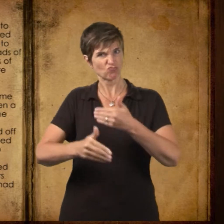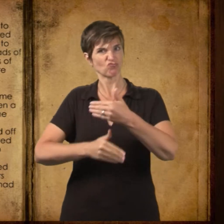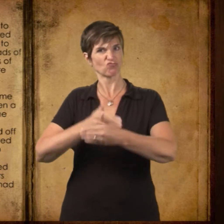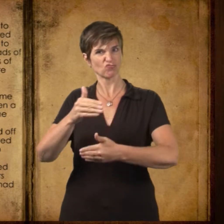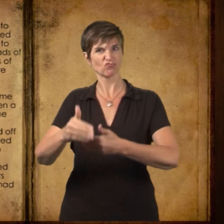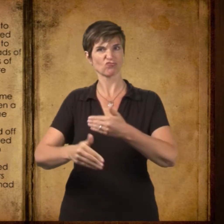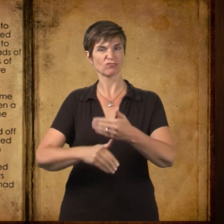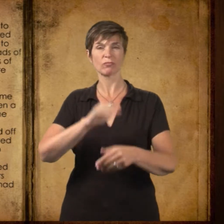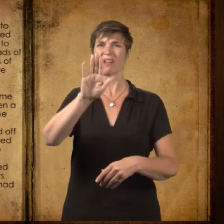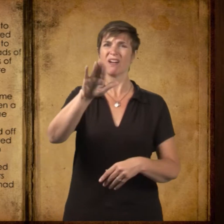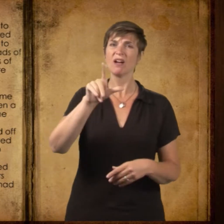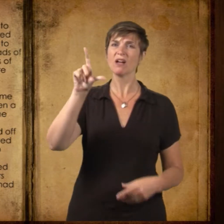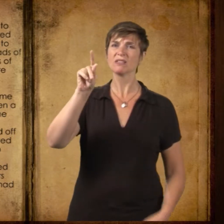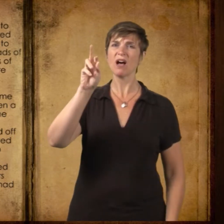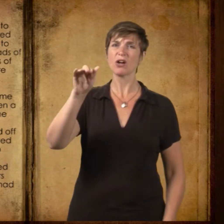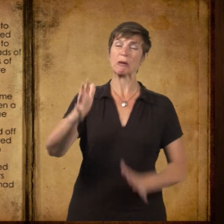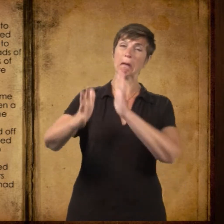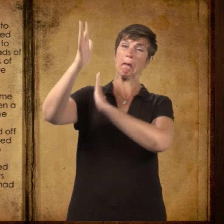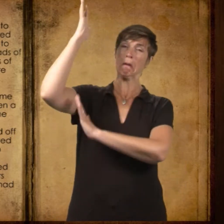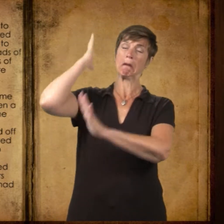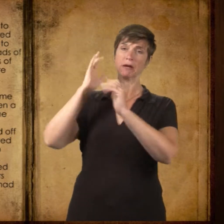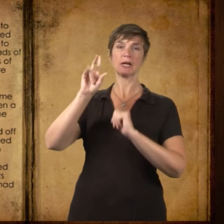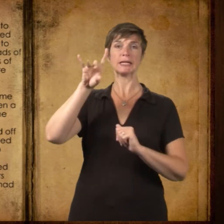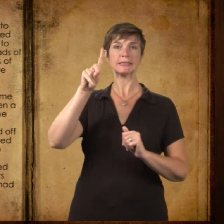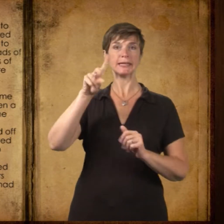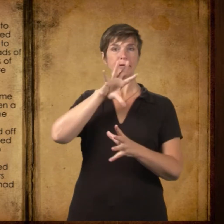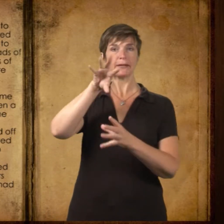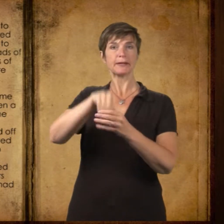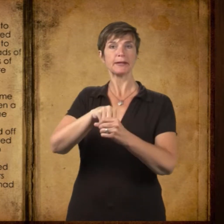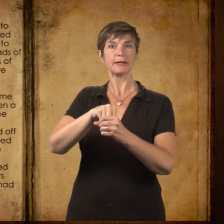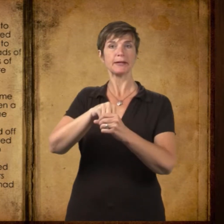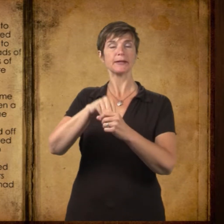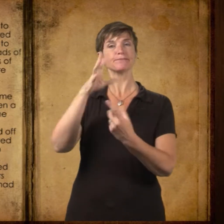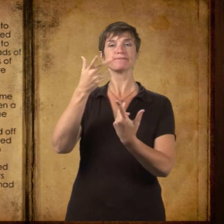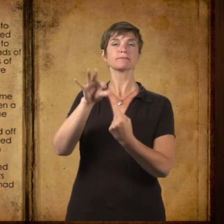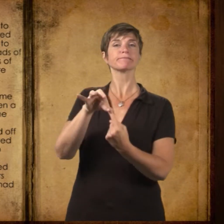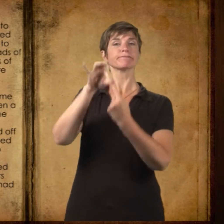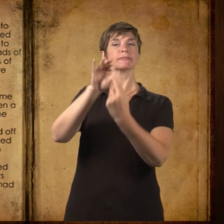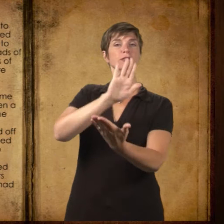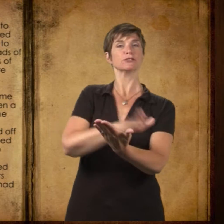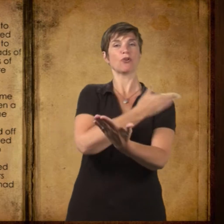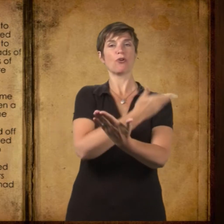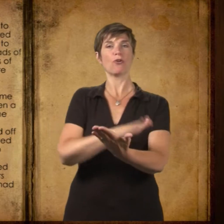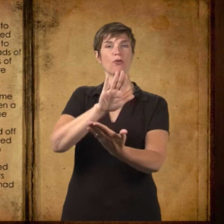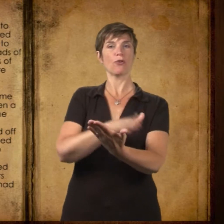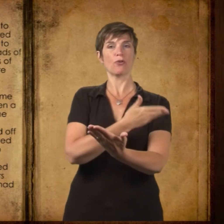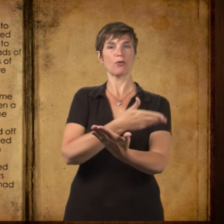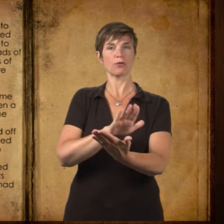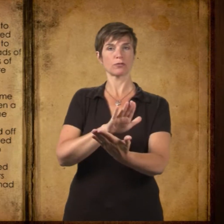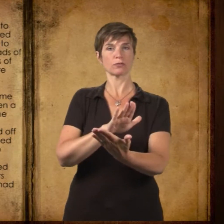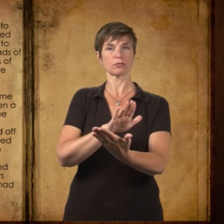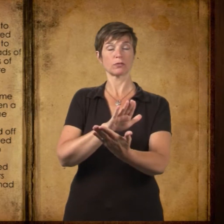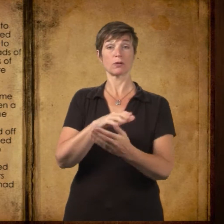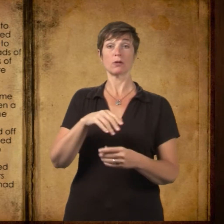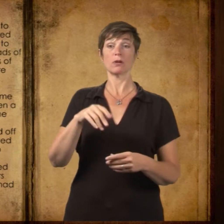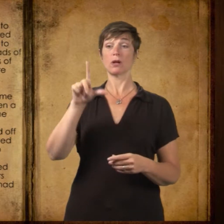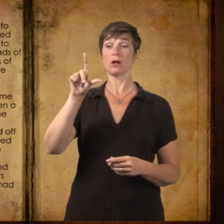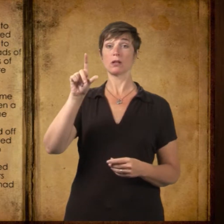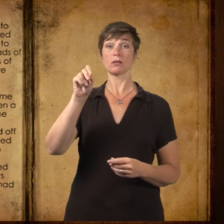At one time, some people remembered, there had been a recital of some sort performed by the official